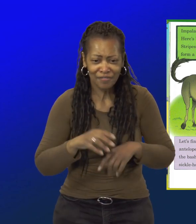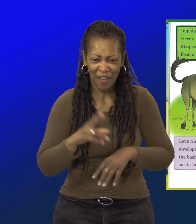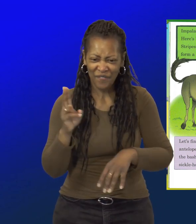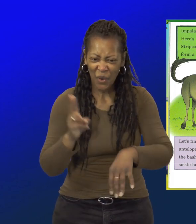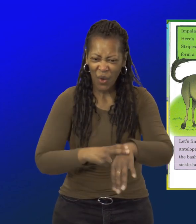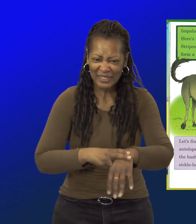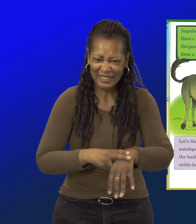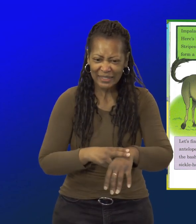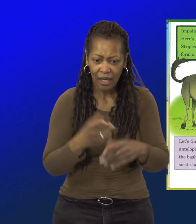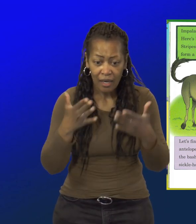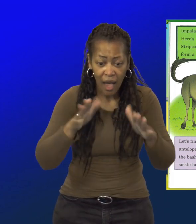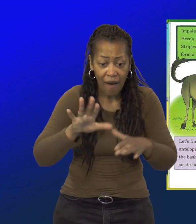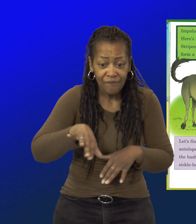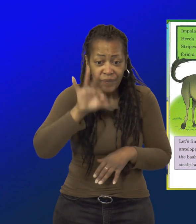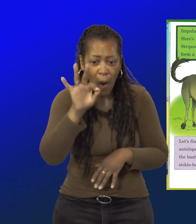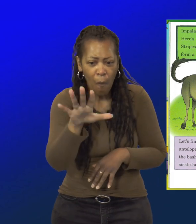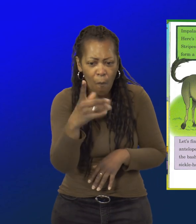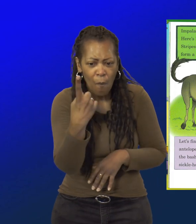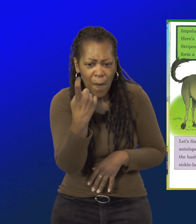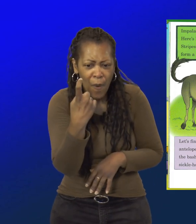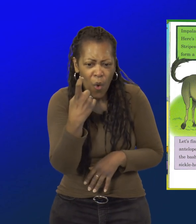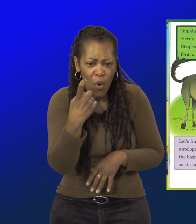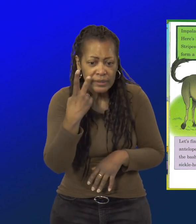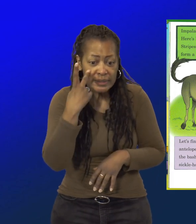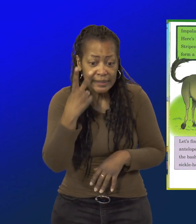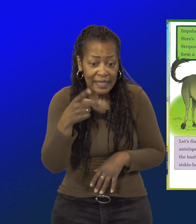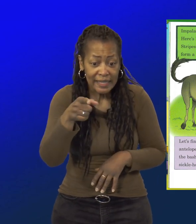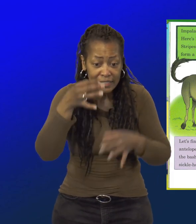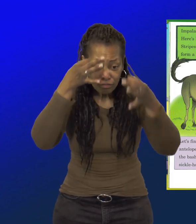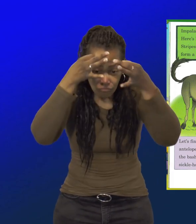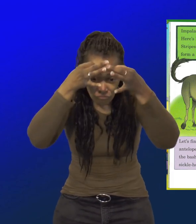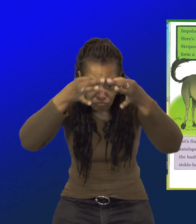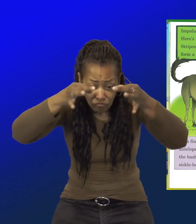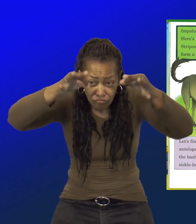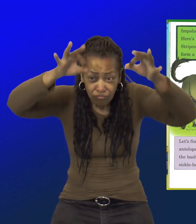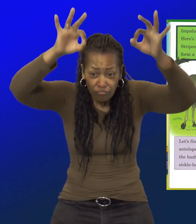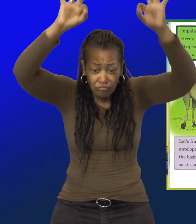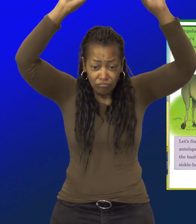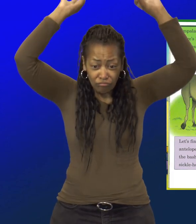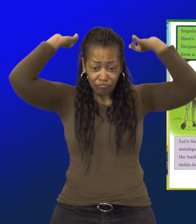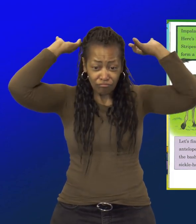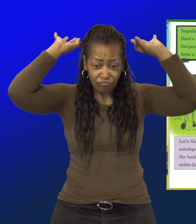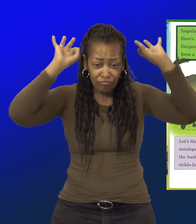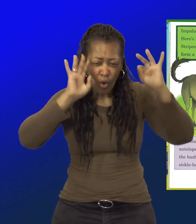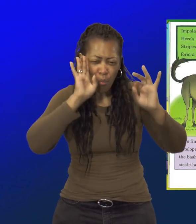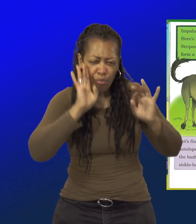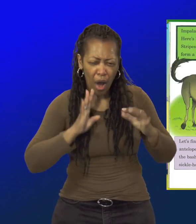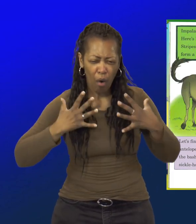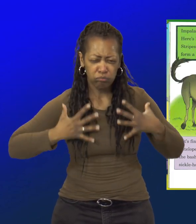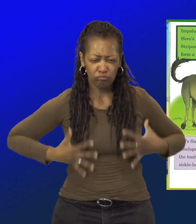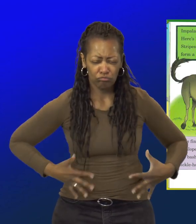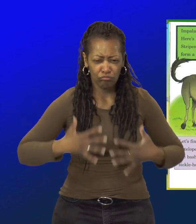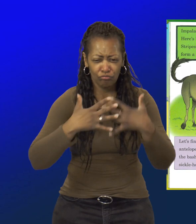Let's find one more antelope if we're able. The Bashville soft coated